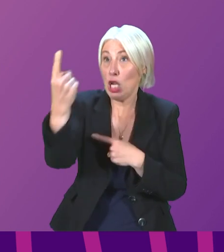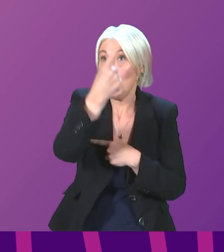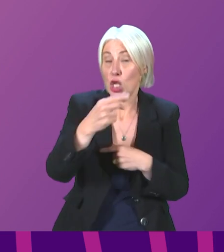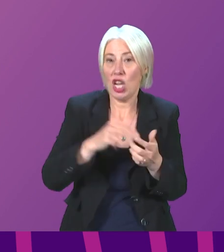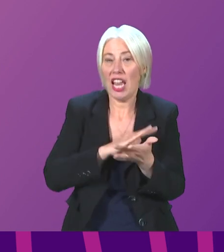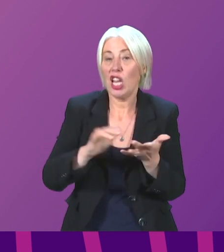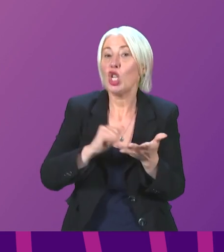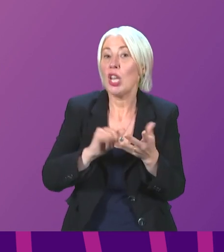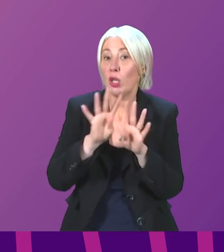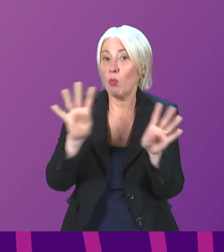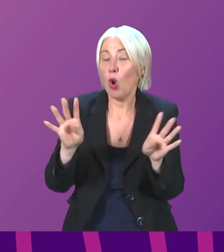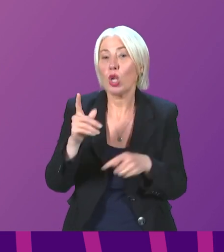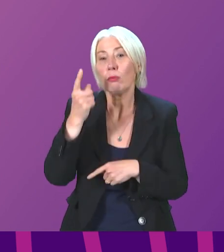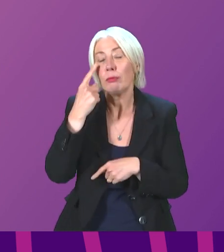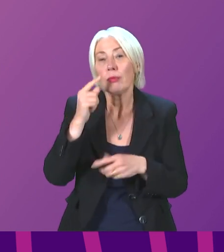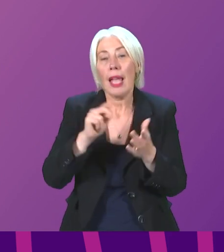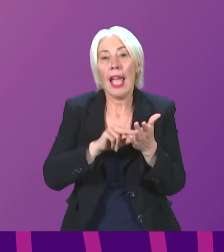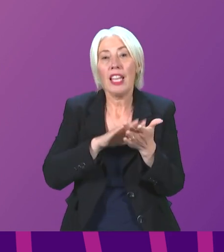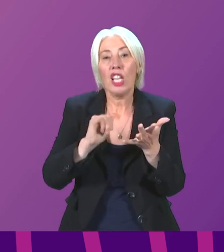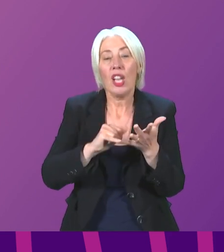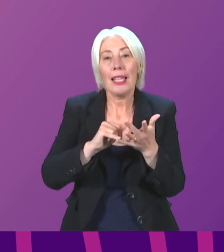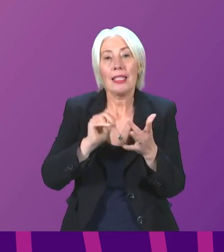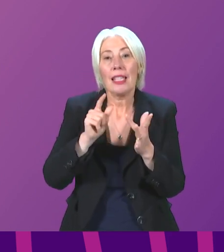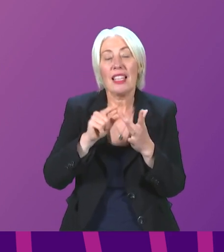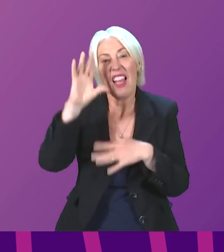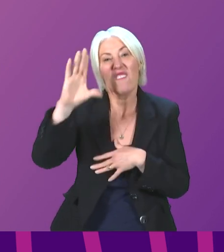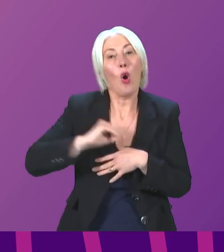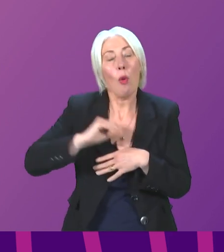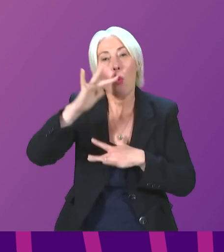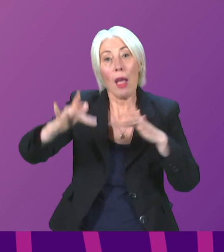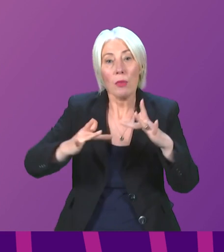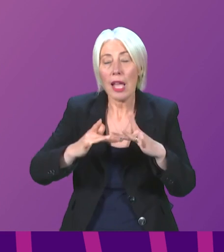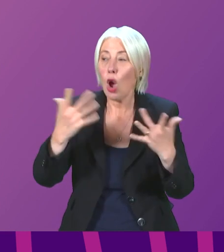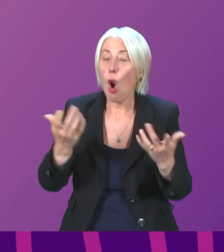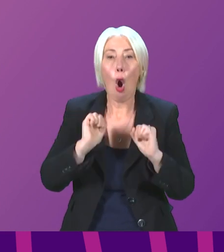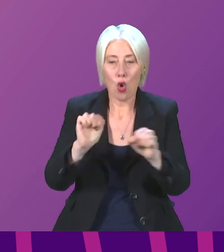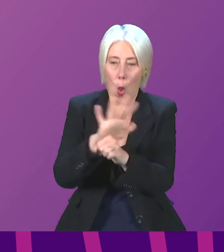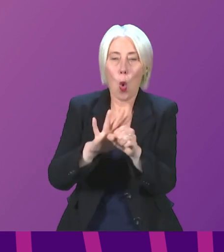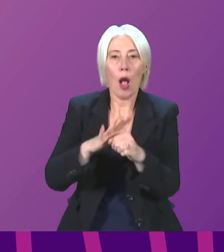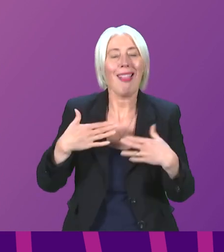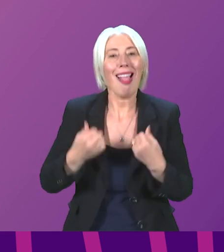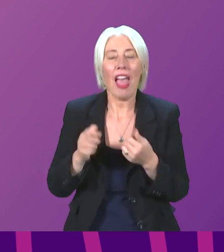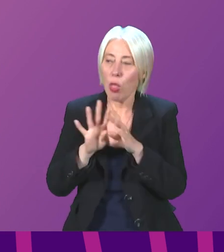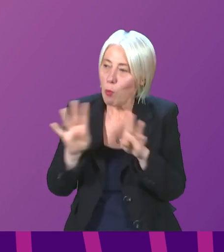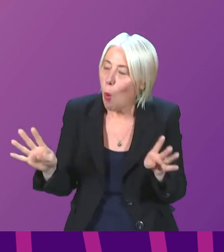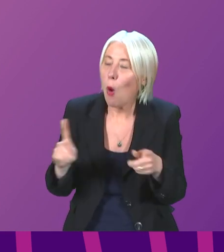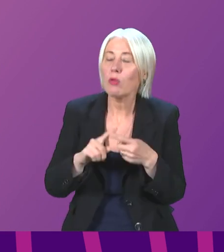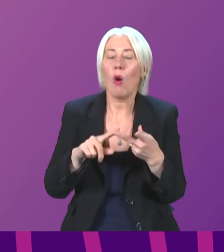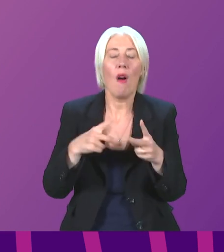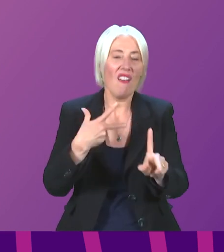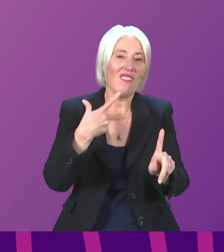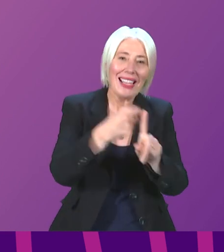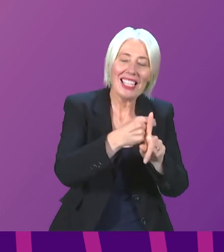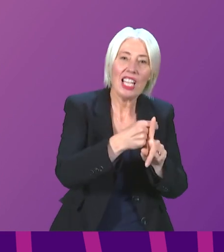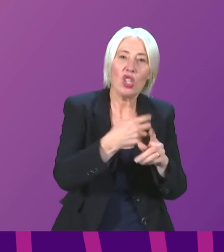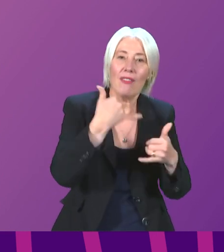can go to the NHS Informed website for the details of that. You can also call your local health board vaccination helpline or indeed the